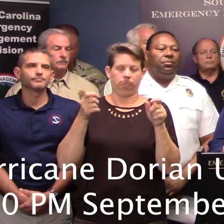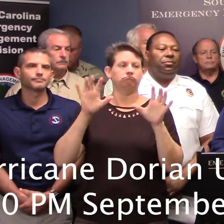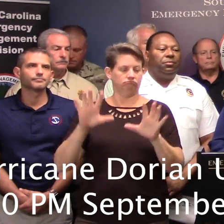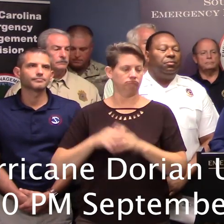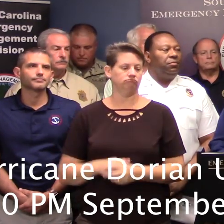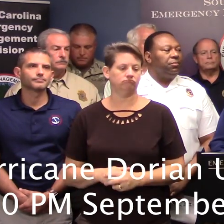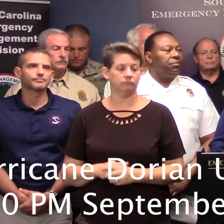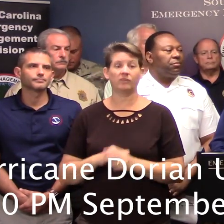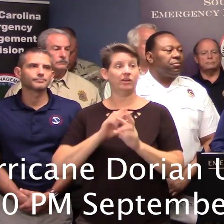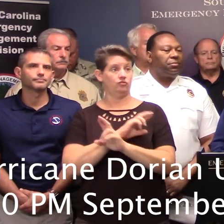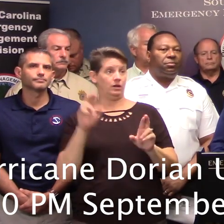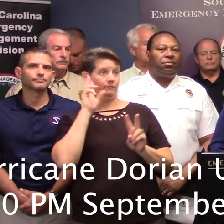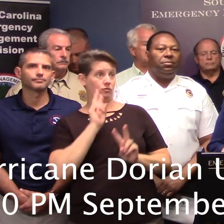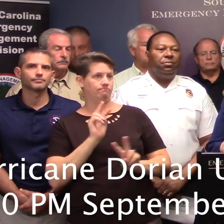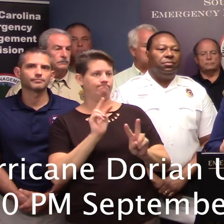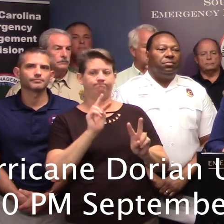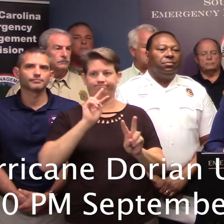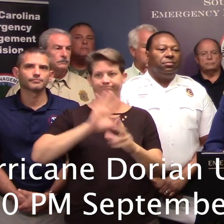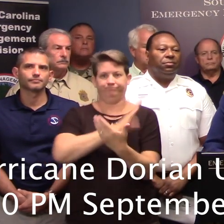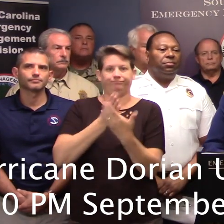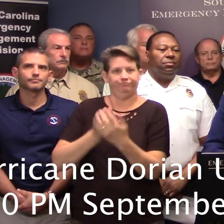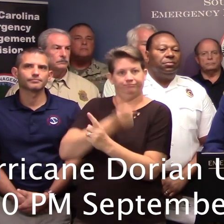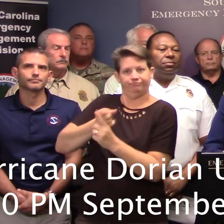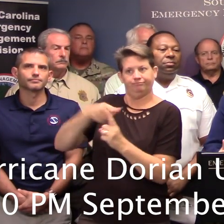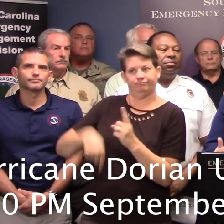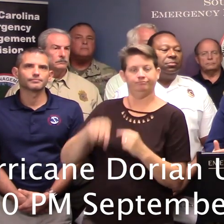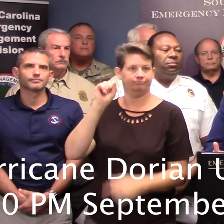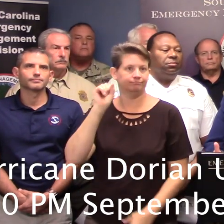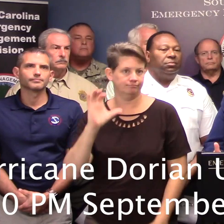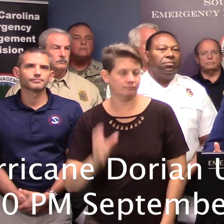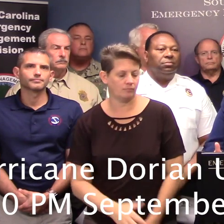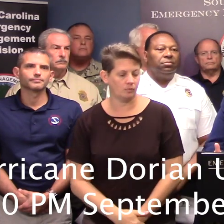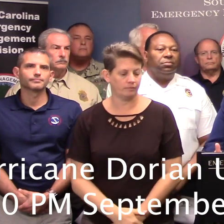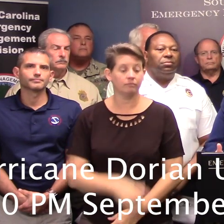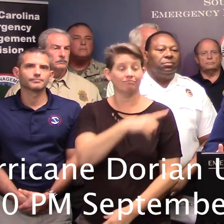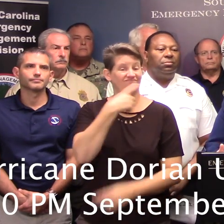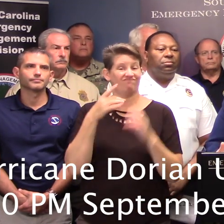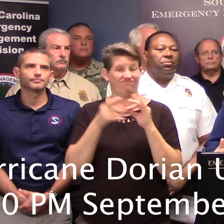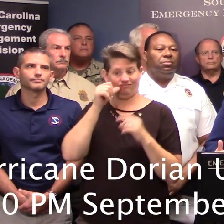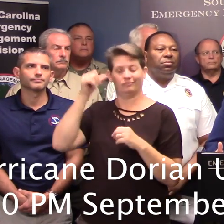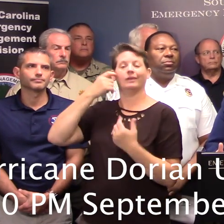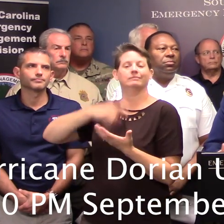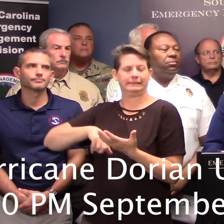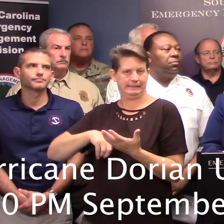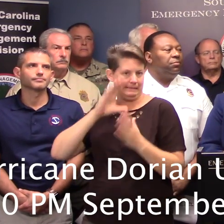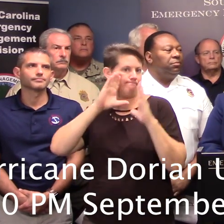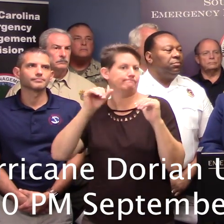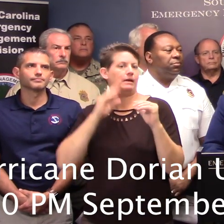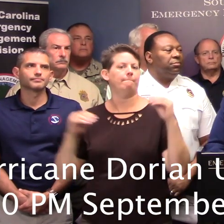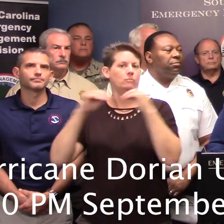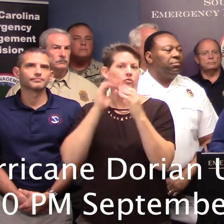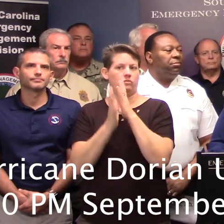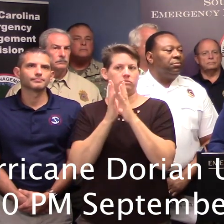prepare for the storm arrival. As the Governor already mentioned, we predicted yesterday that we would see increased traffic on our evacuation